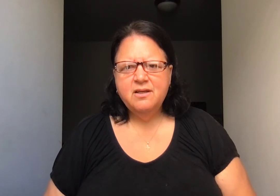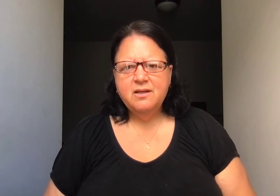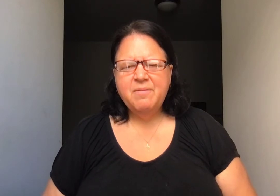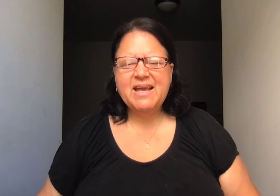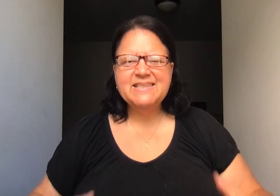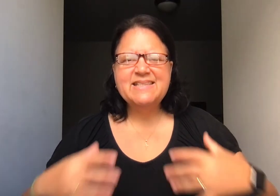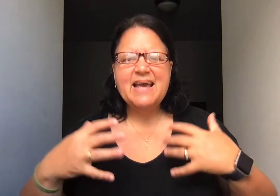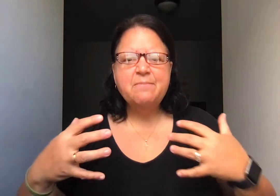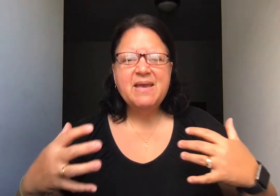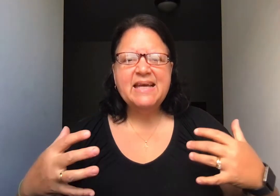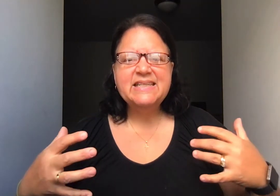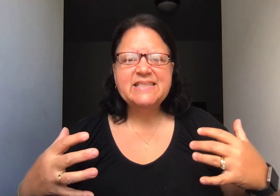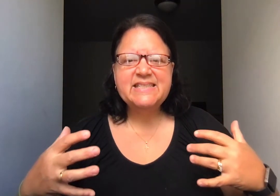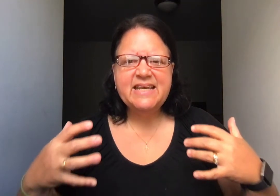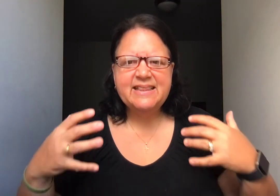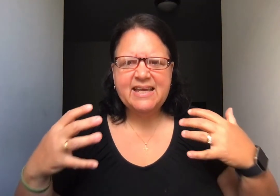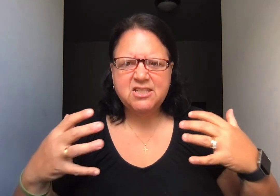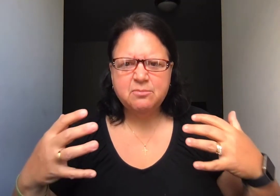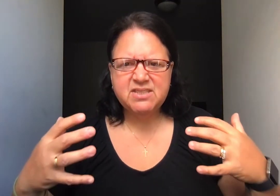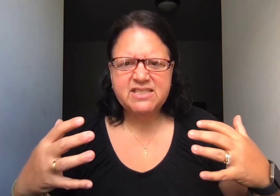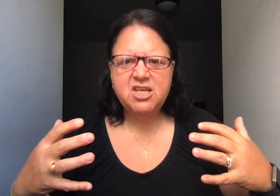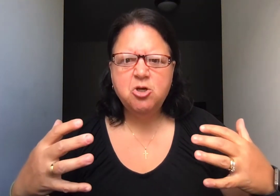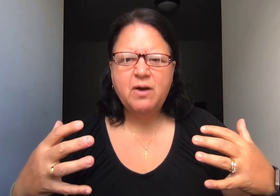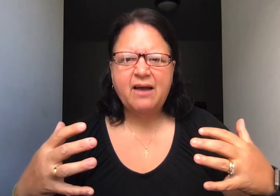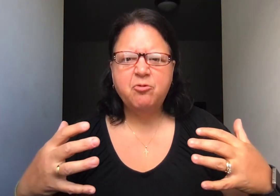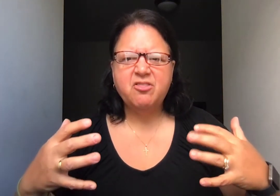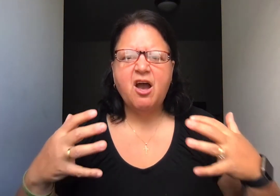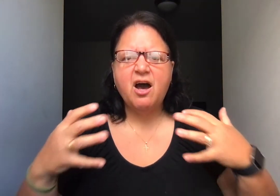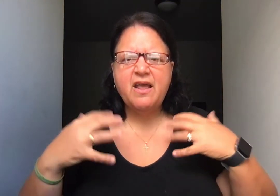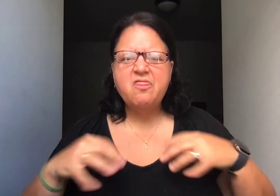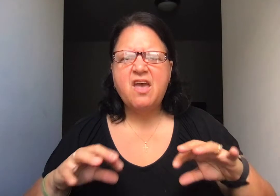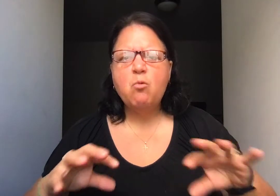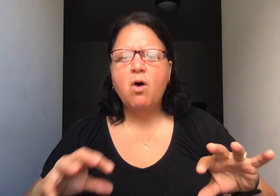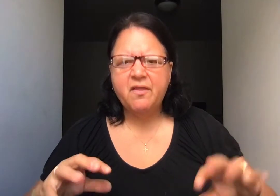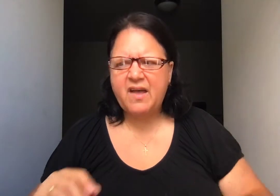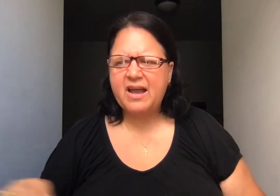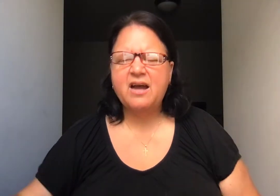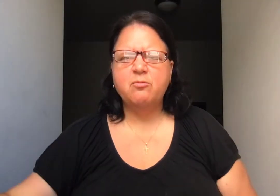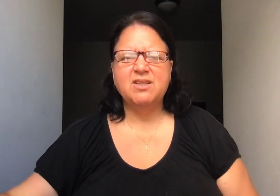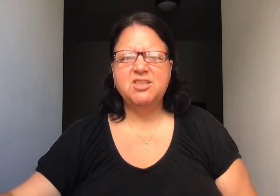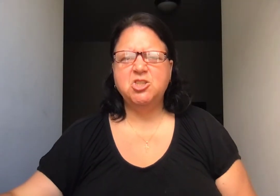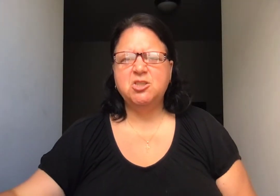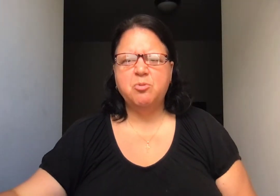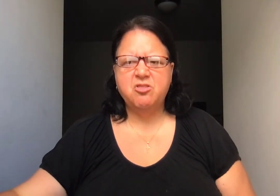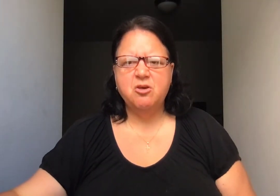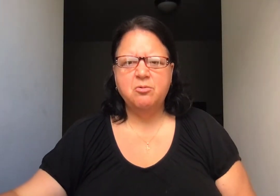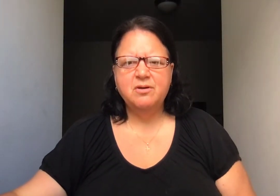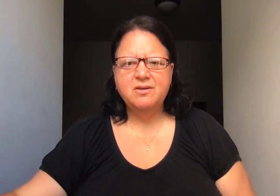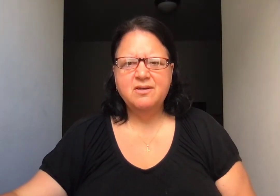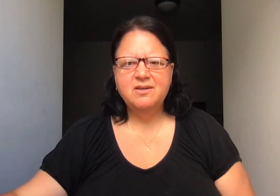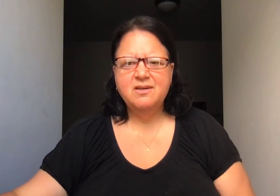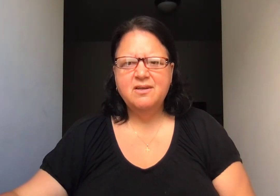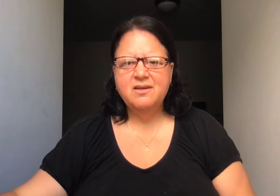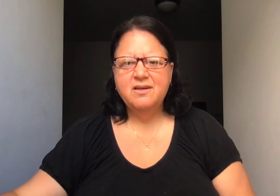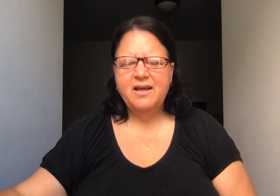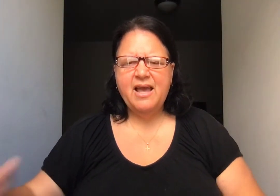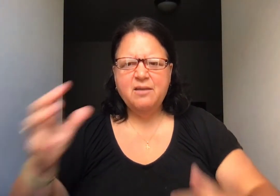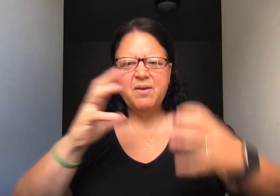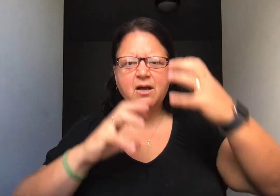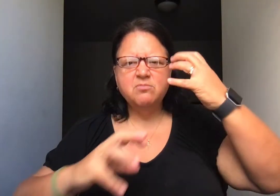Because they begin to see the intimacy you have with God and they want that kind of relationship with you. And it becomes